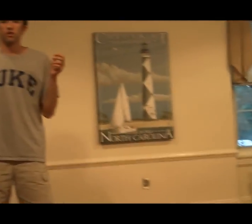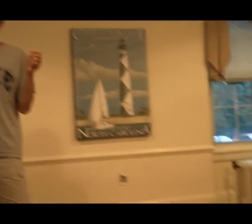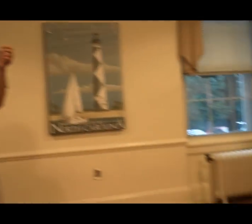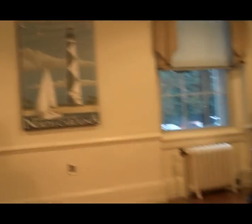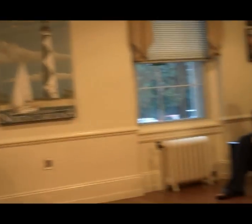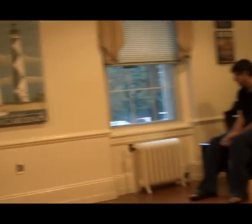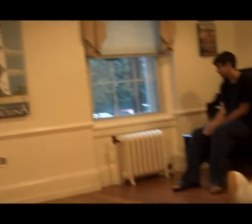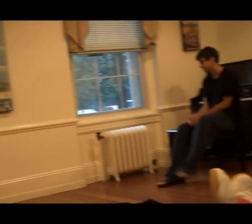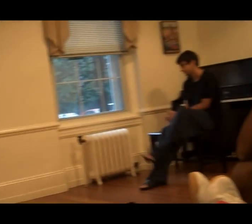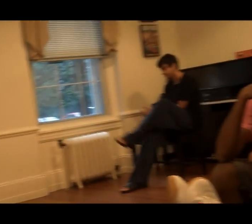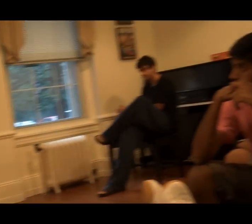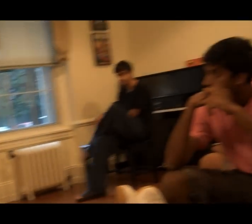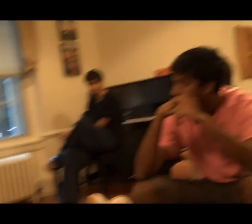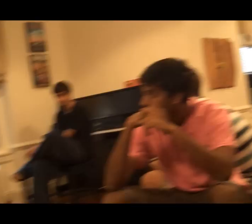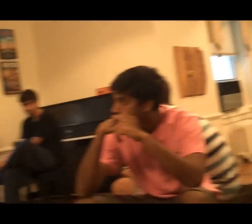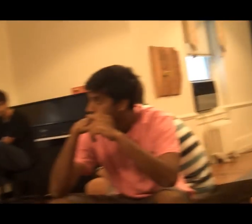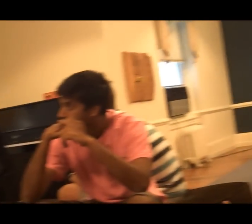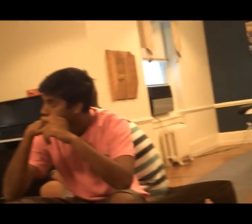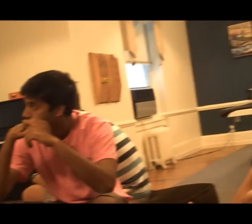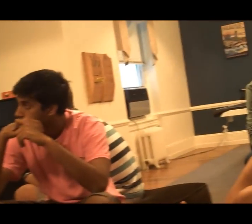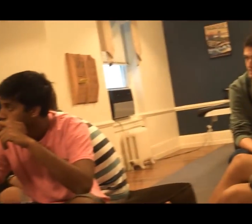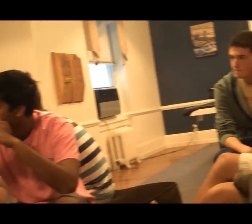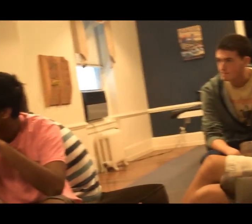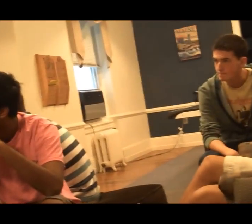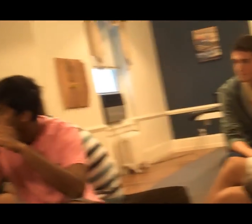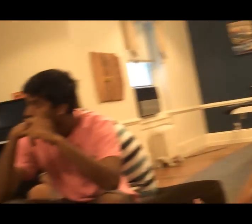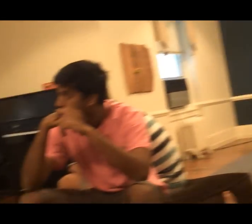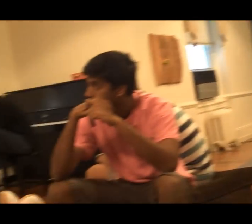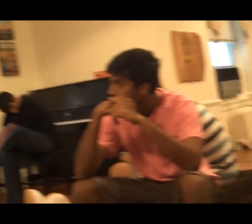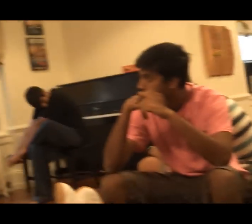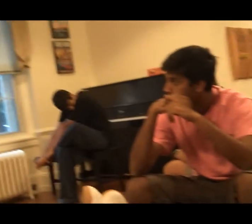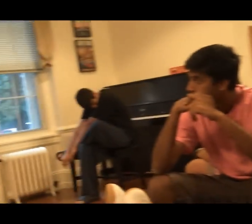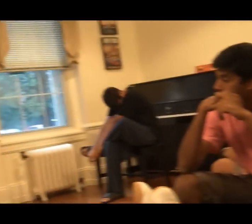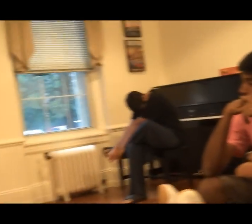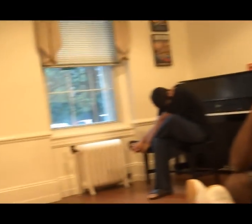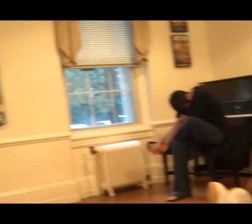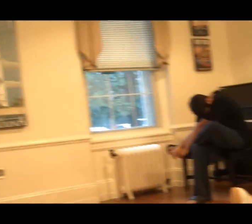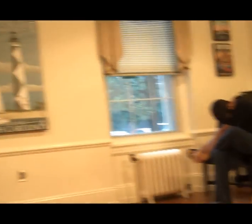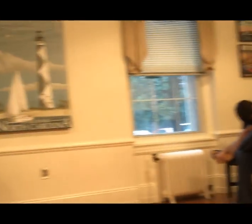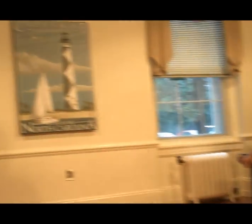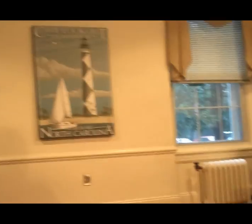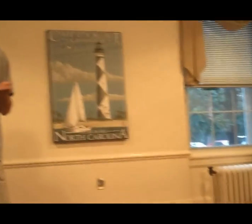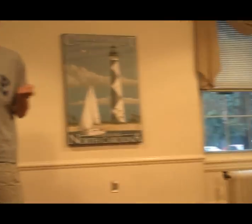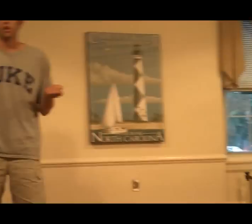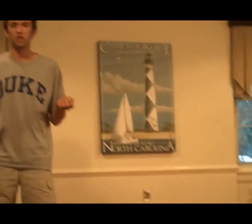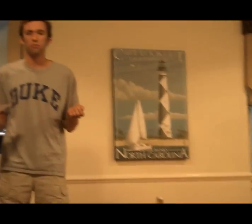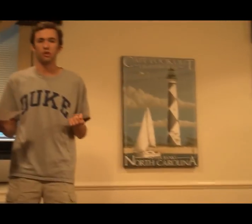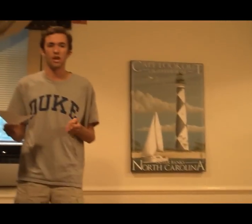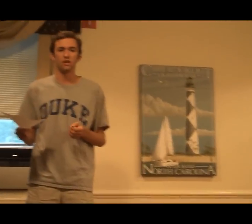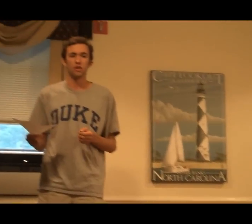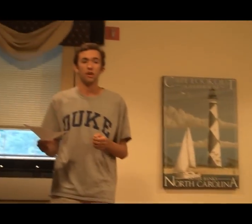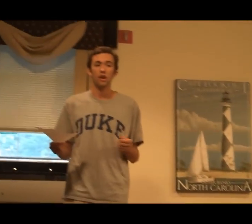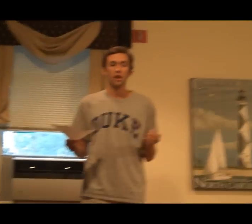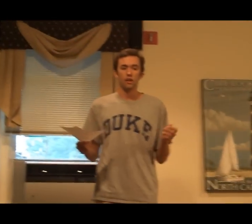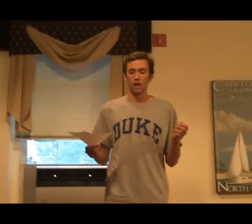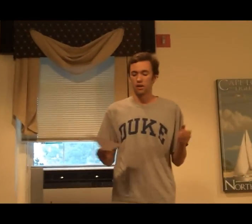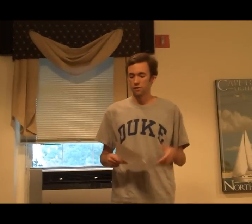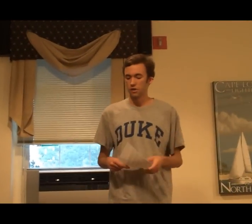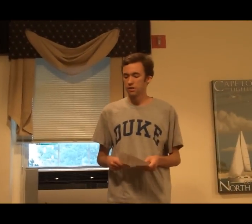sounds that we can all interpret and we can send ideas from one mind to another. Language is a type of symbolic communication. Like, for instance,